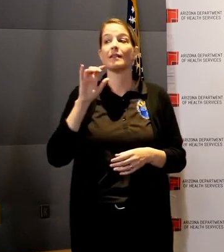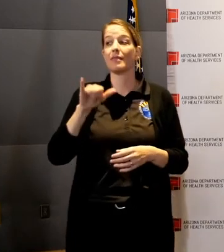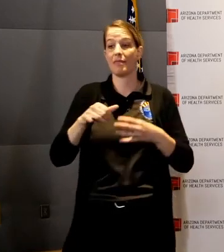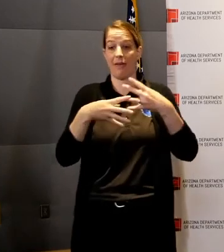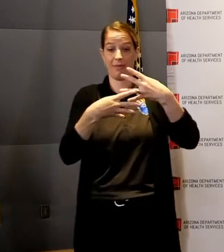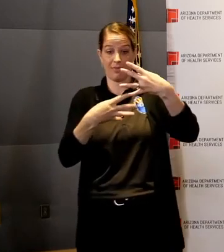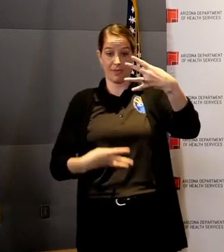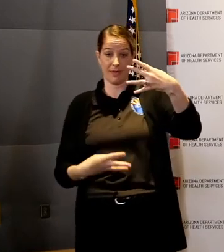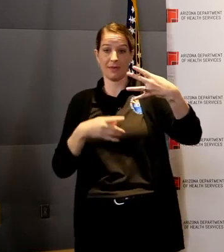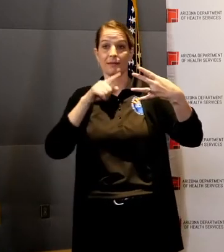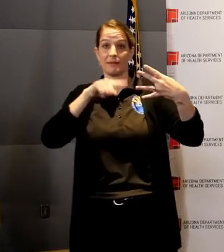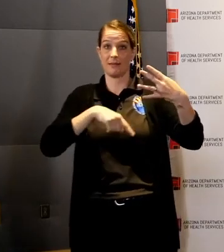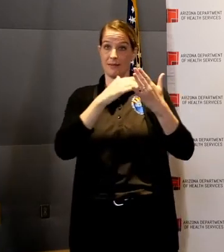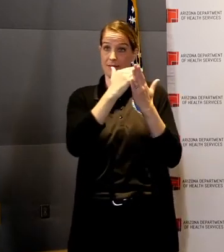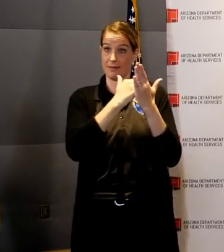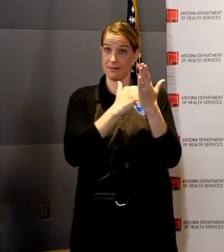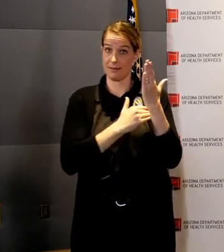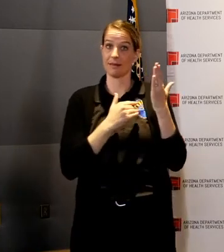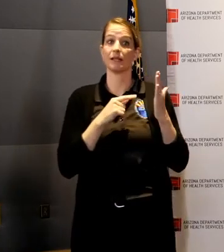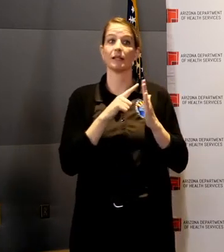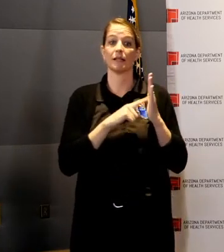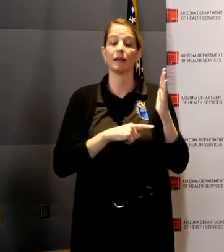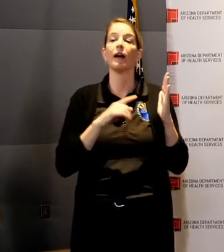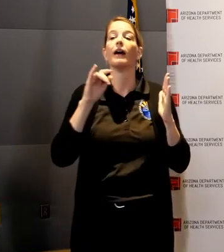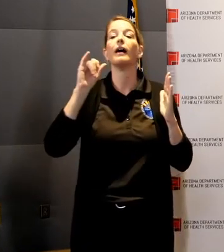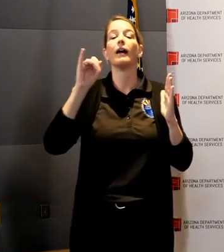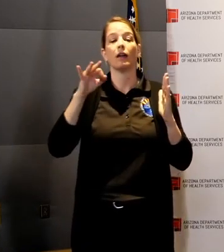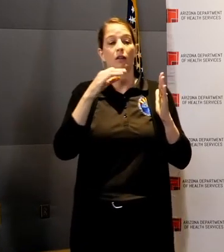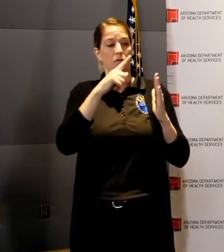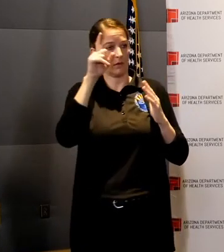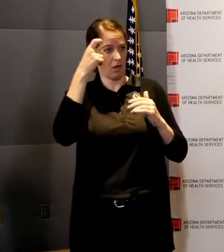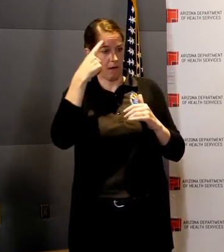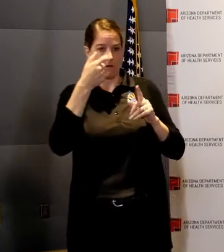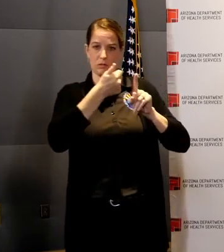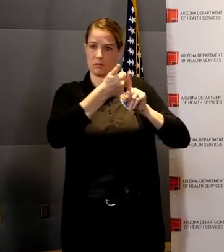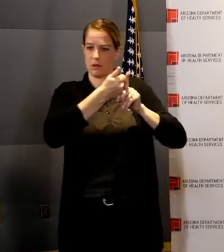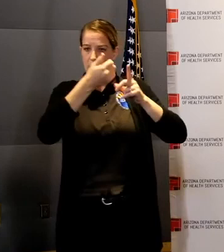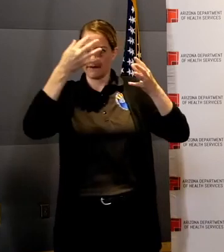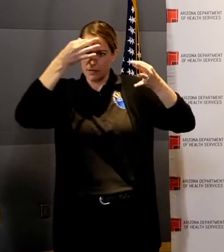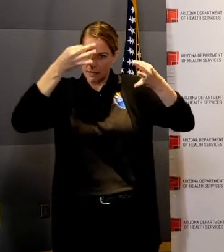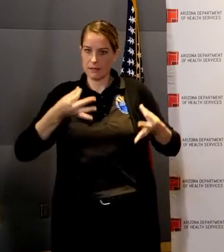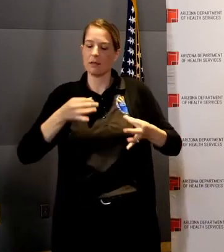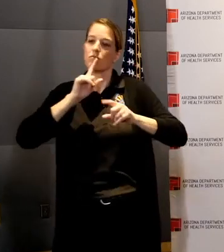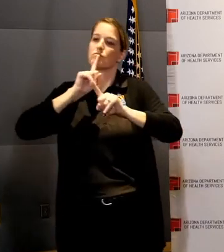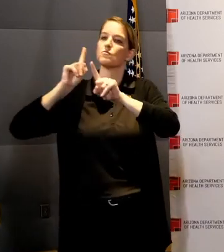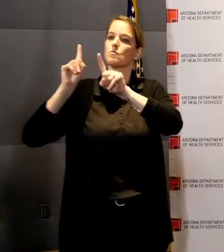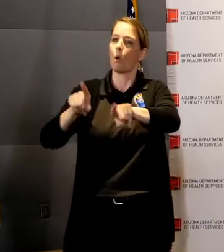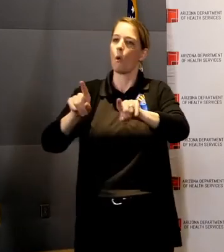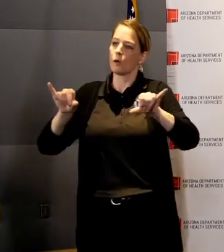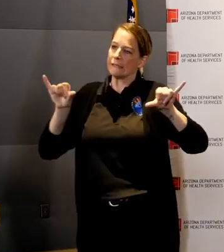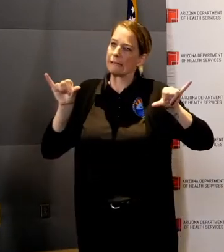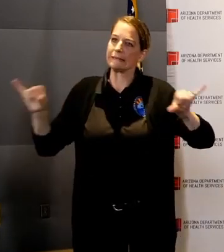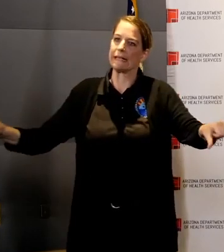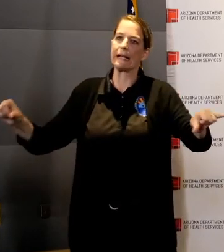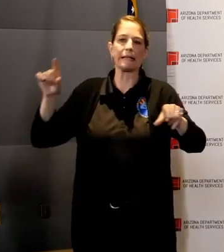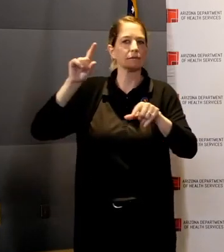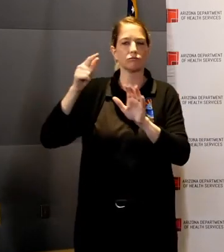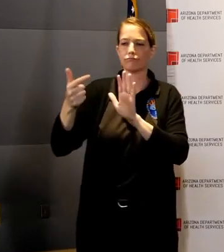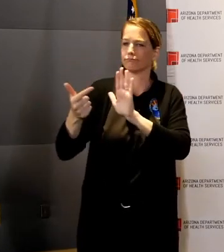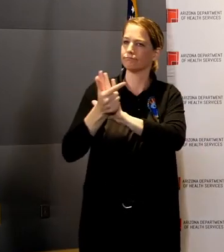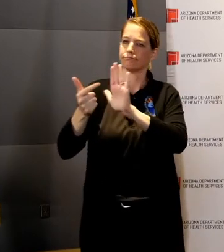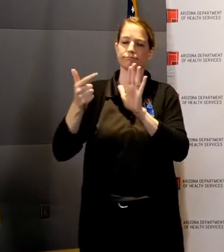to issue in order to remain in place. These, this is a contingent. This is a proactive and